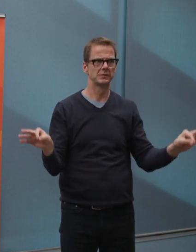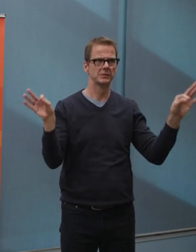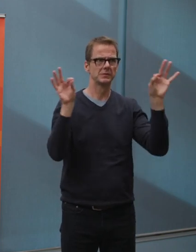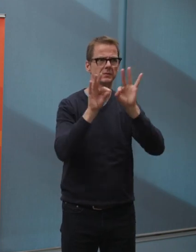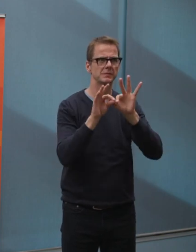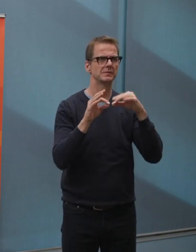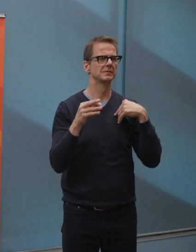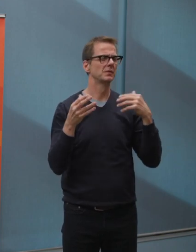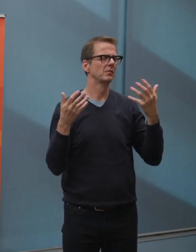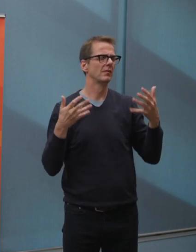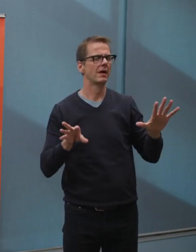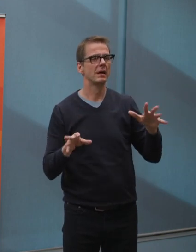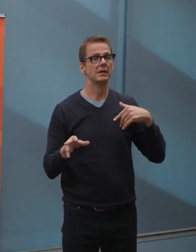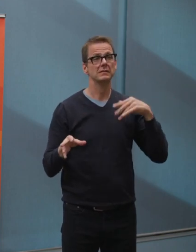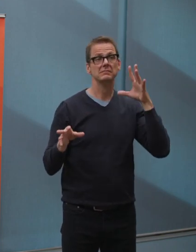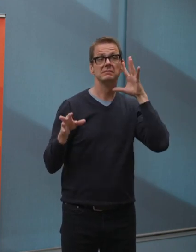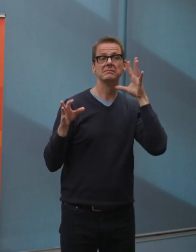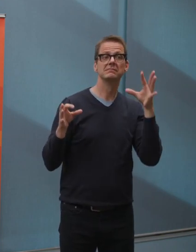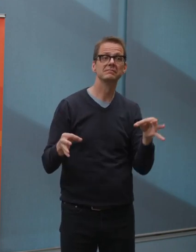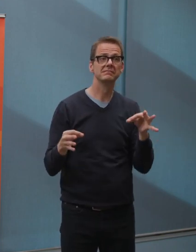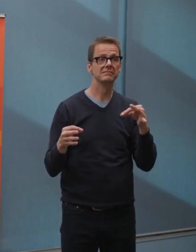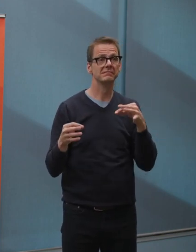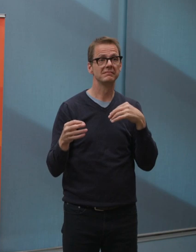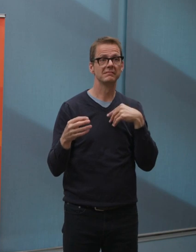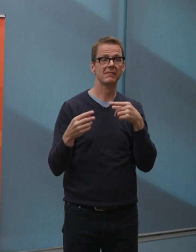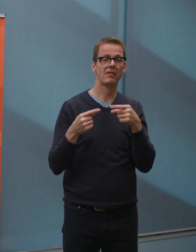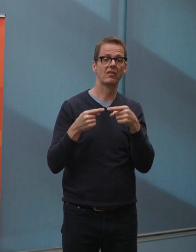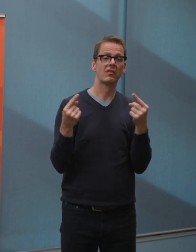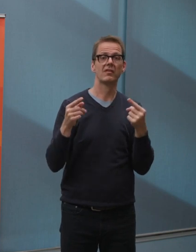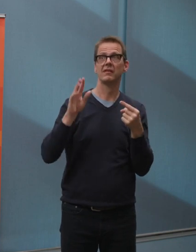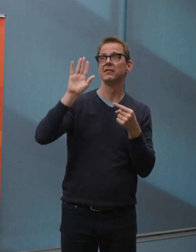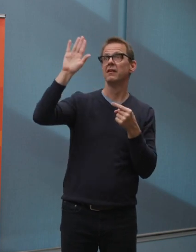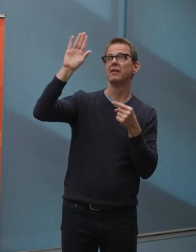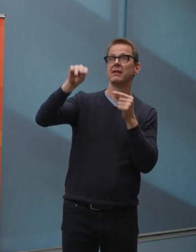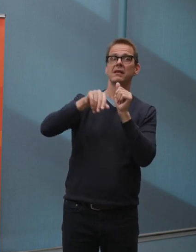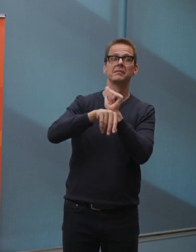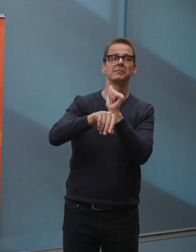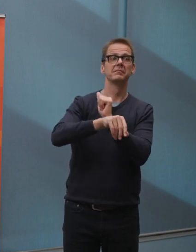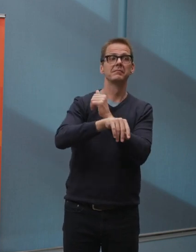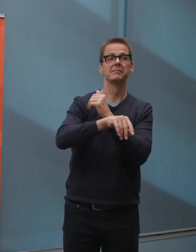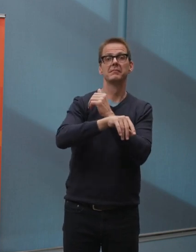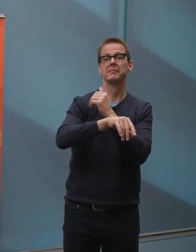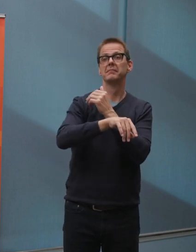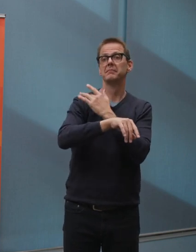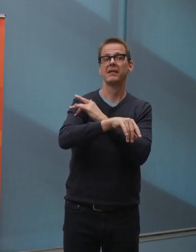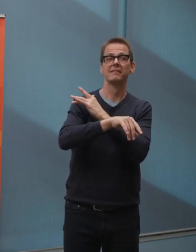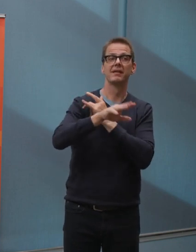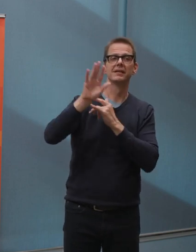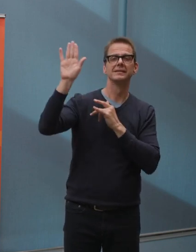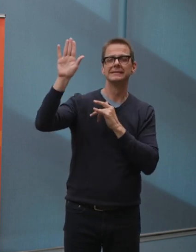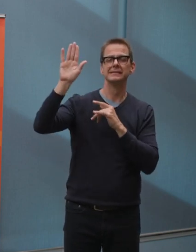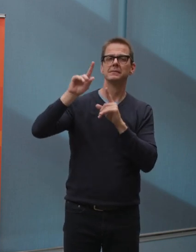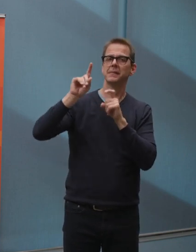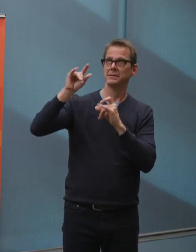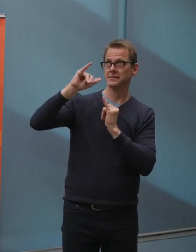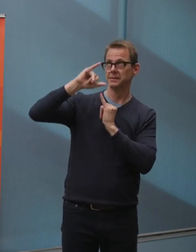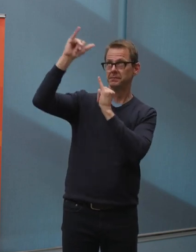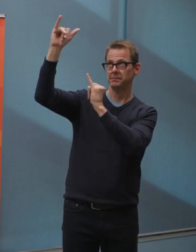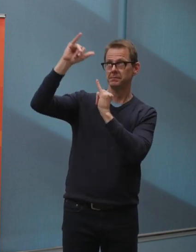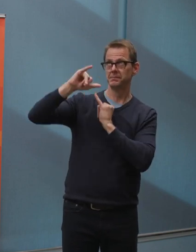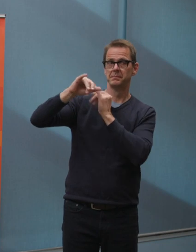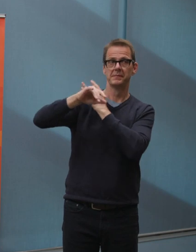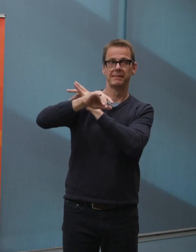very hard and very closely with Alberta Health Services to make things crystal clear for our residents and our businesses.